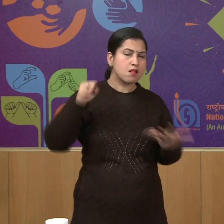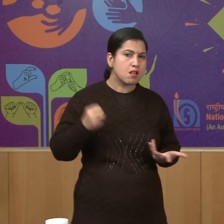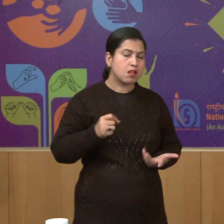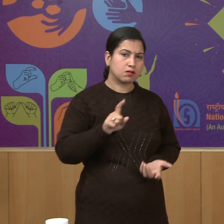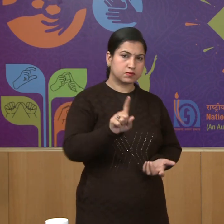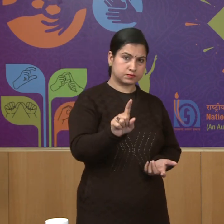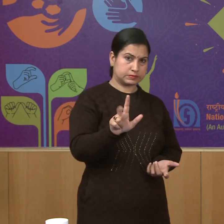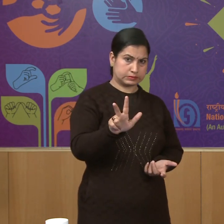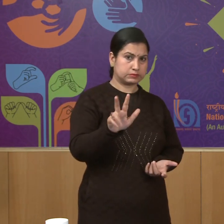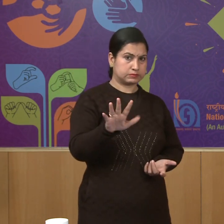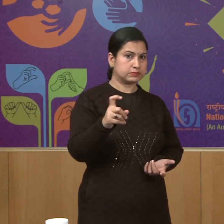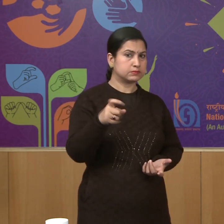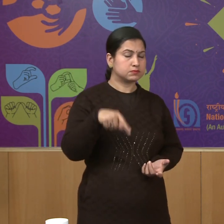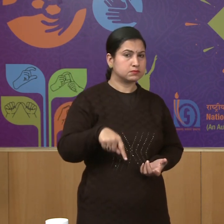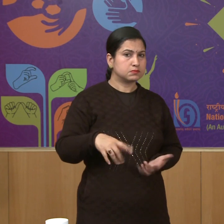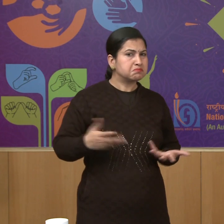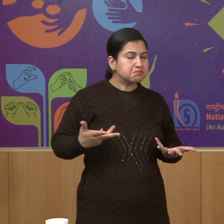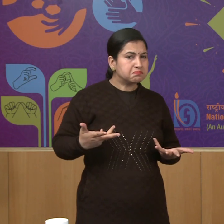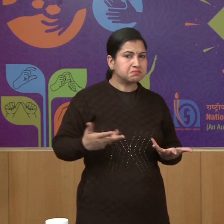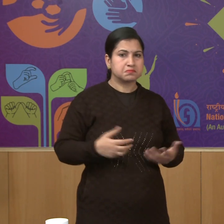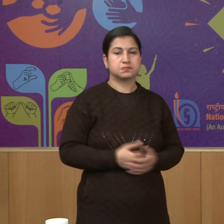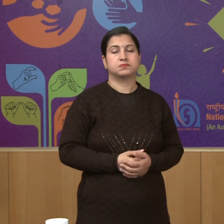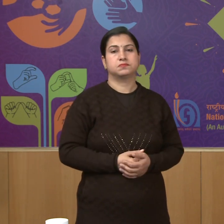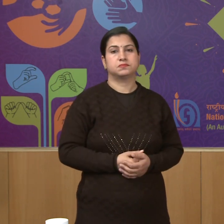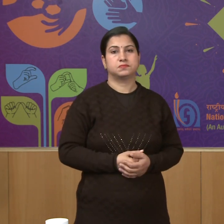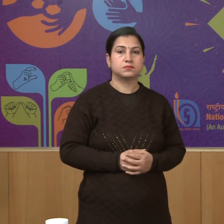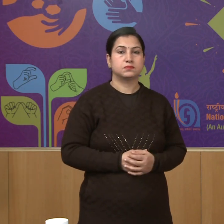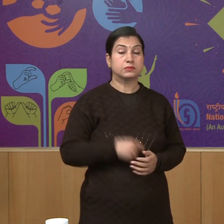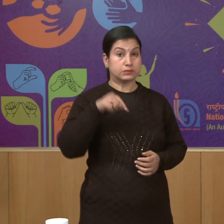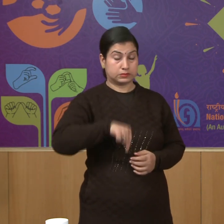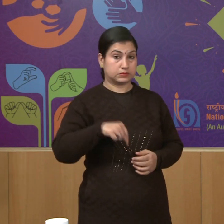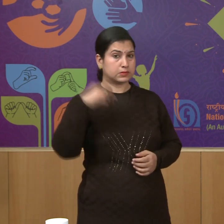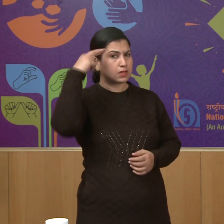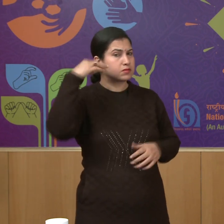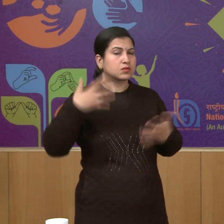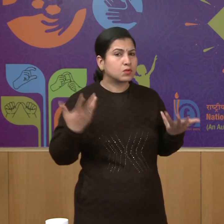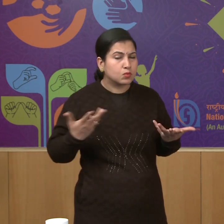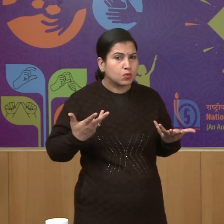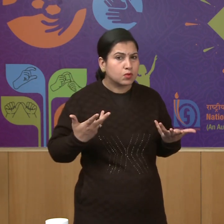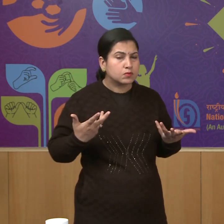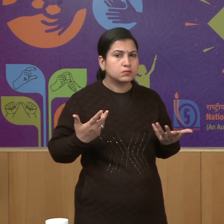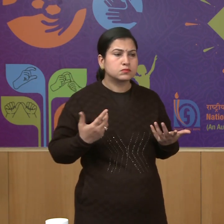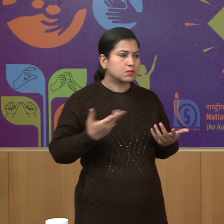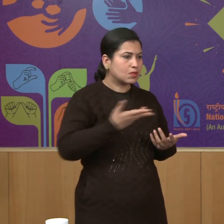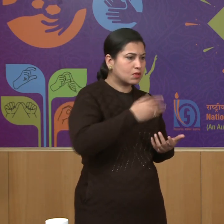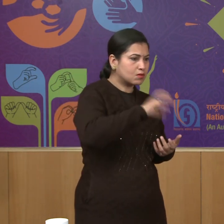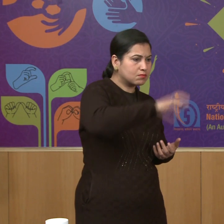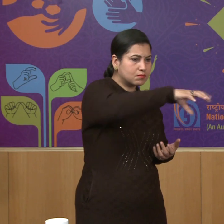revolt of 1857 this reason is lack of organization